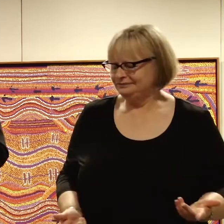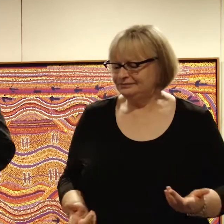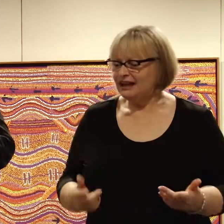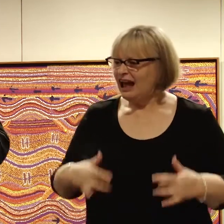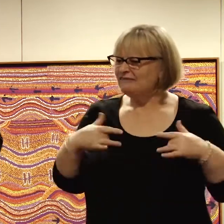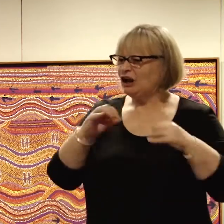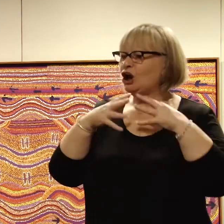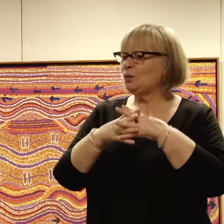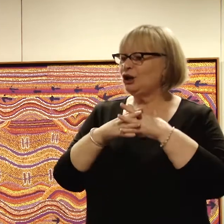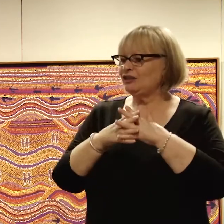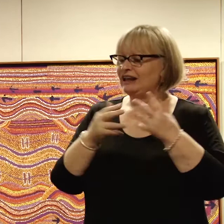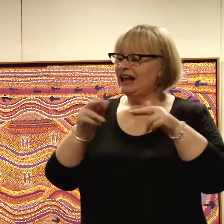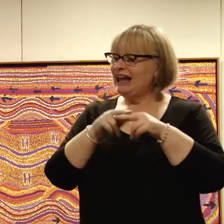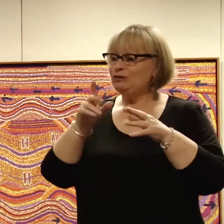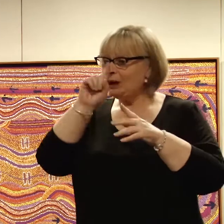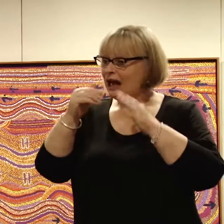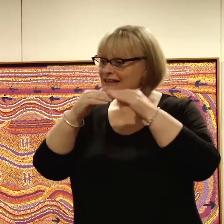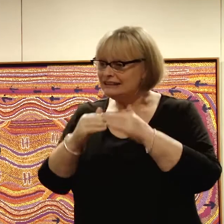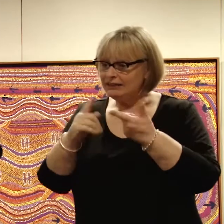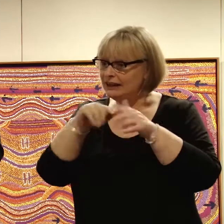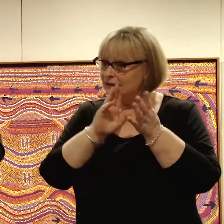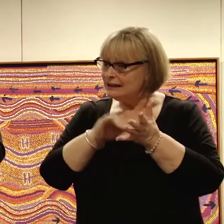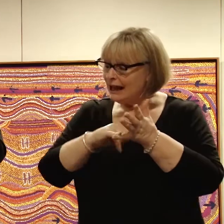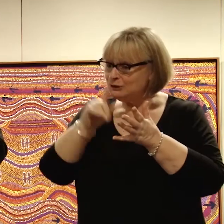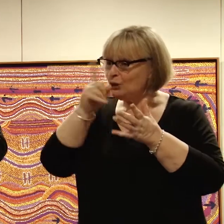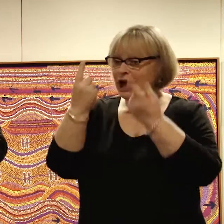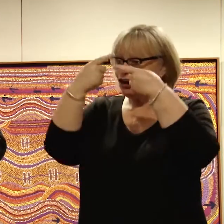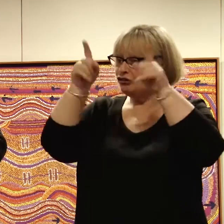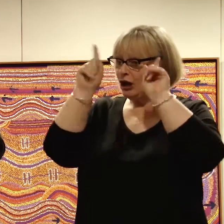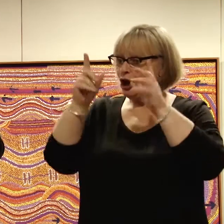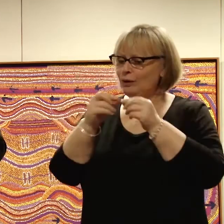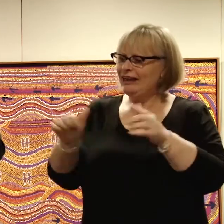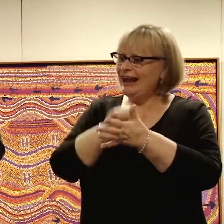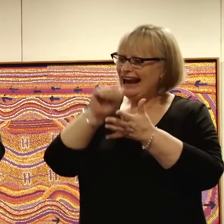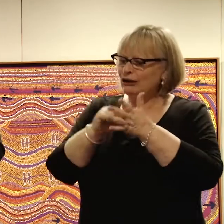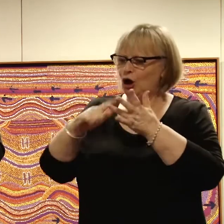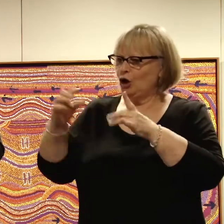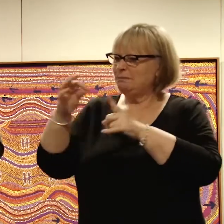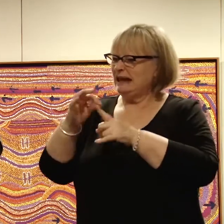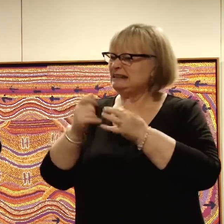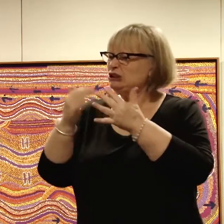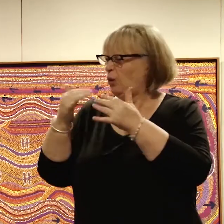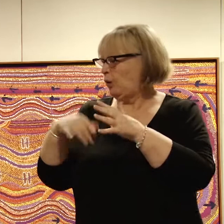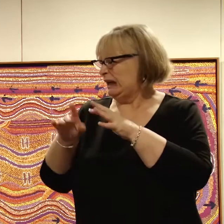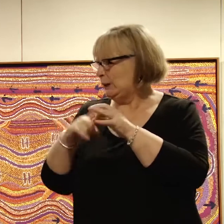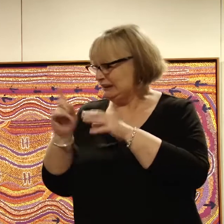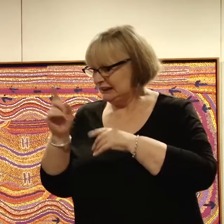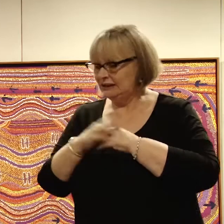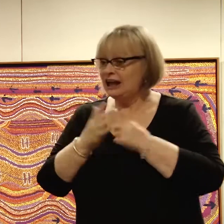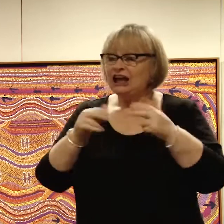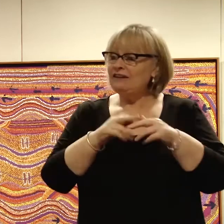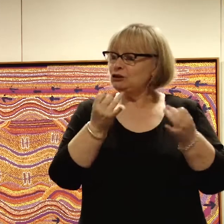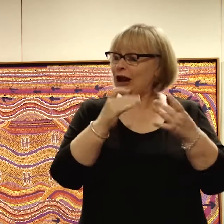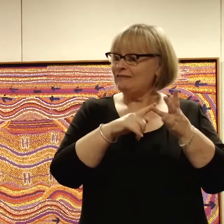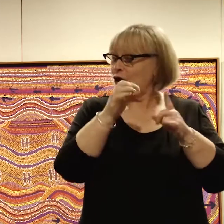And of course, if you're not allowed to sit exams, you can't graduate with an accurate OP score, as it's called in Queensland. And of course, if you